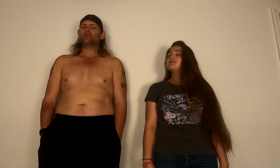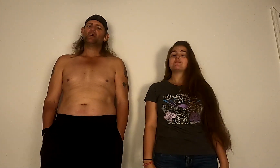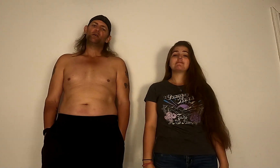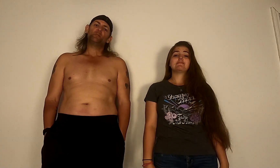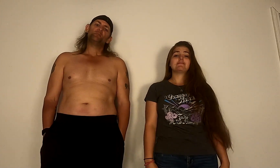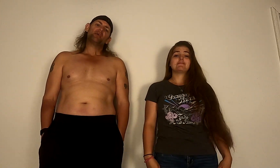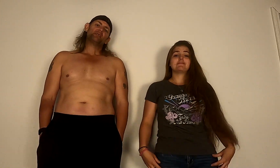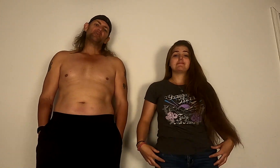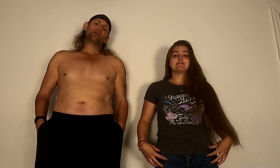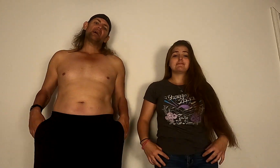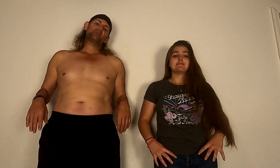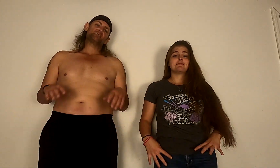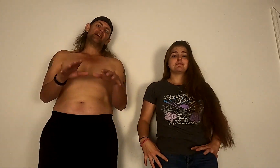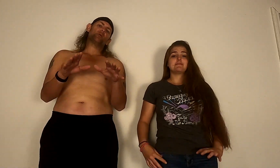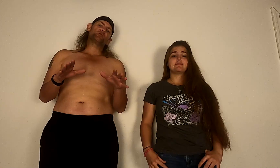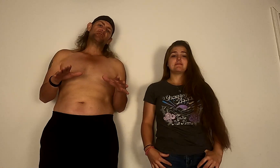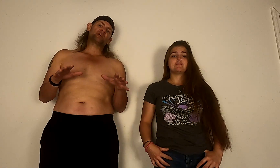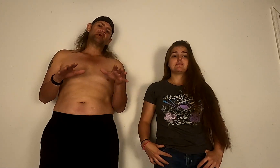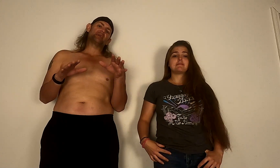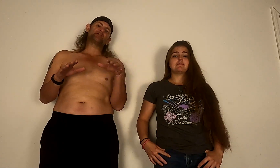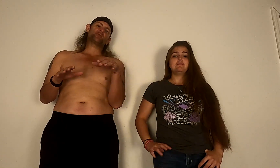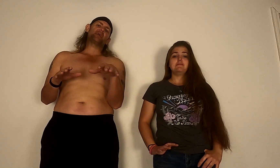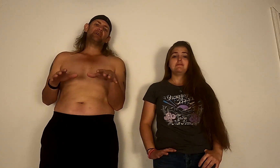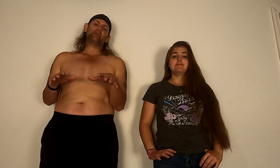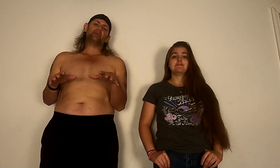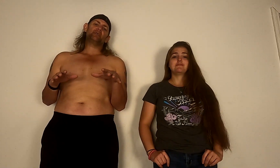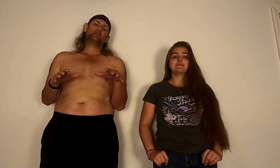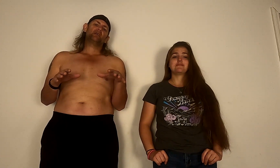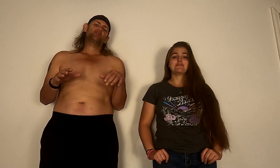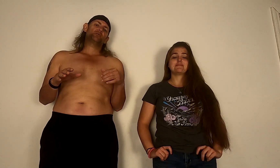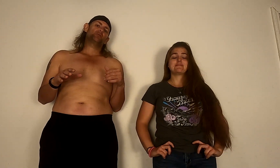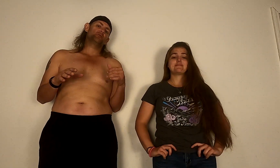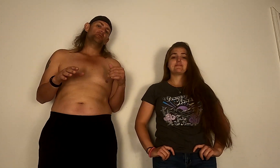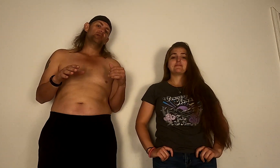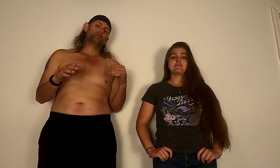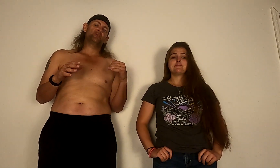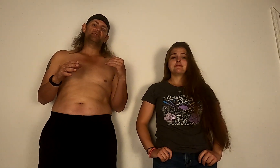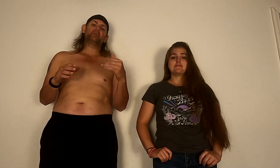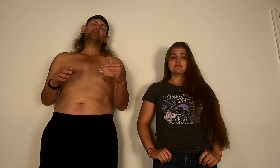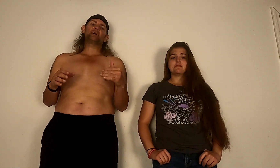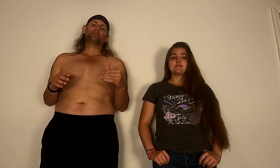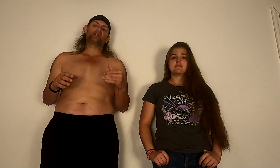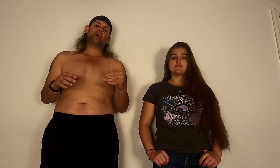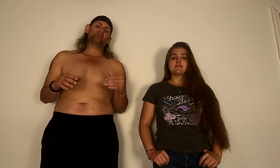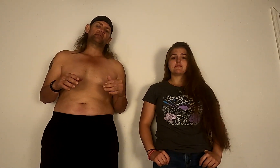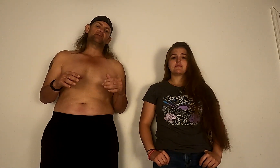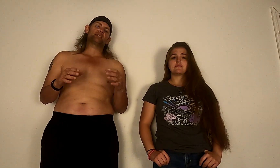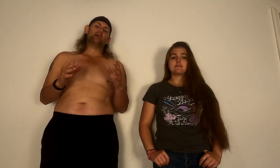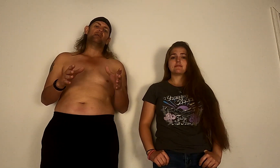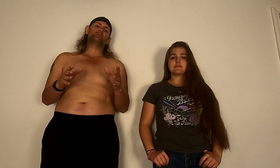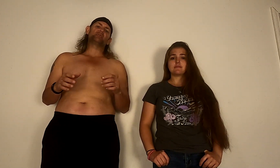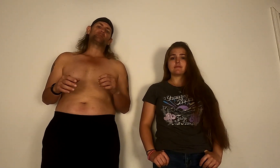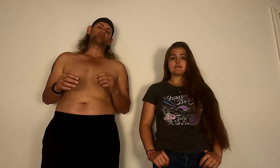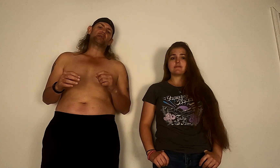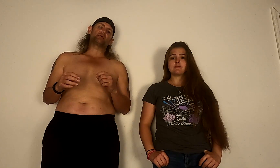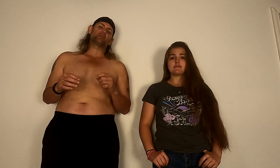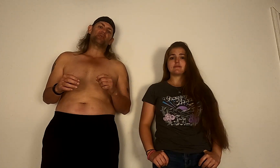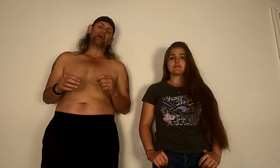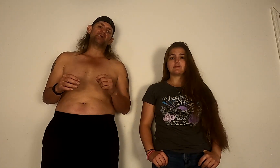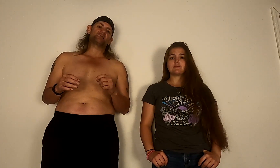Okay so guys now we're just gonna get straight in to the detailed analysis of this particular fast.